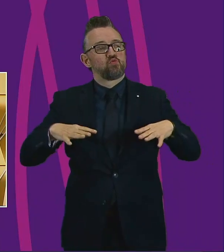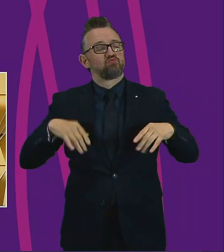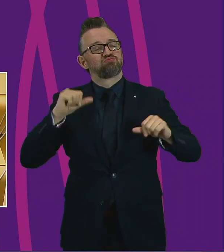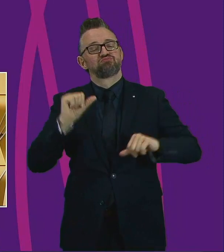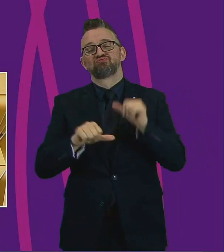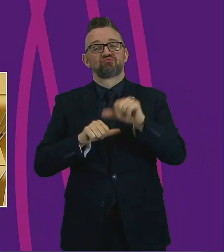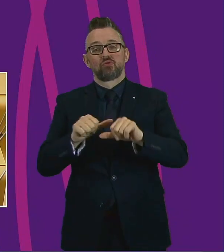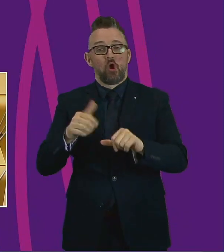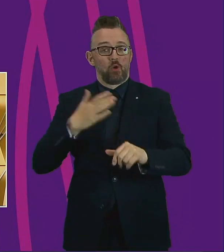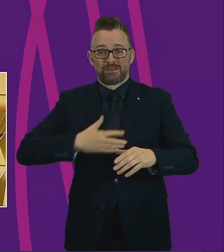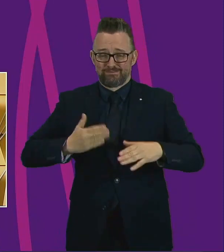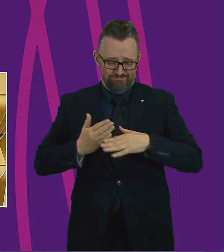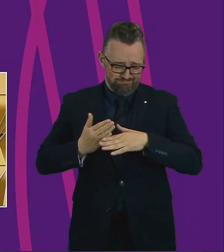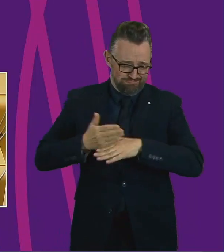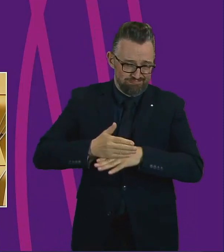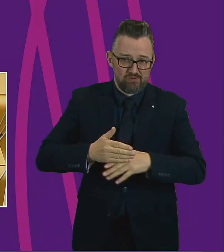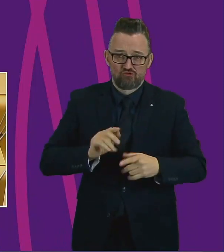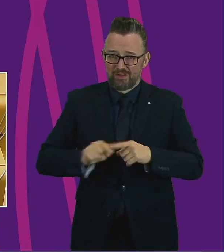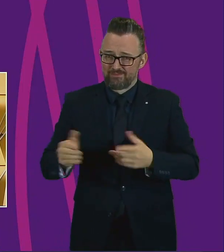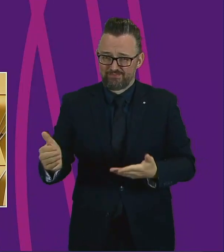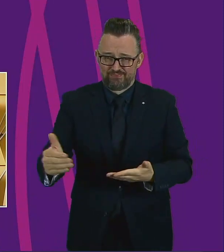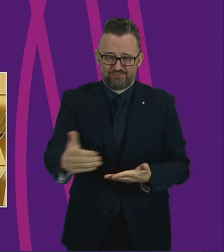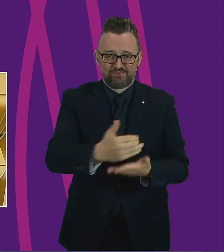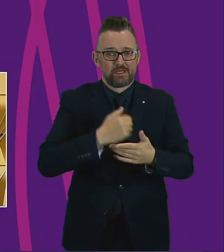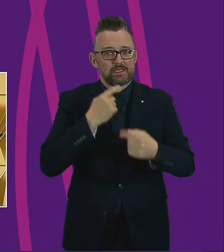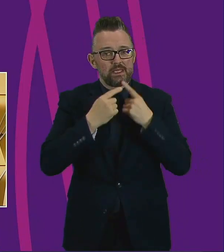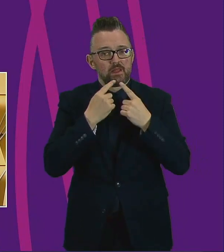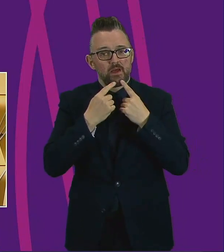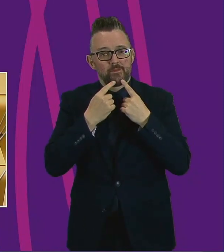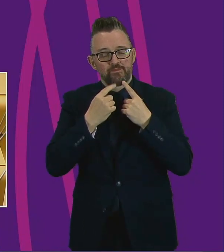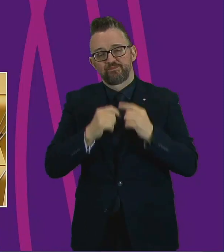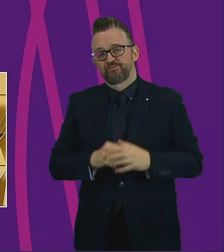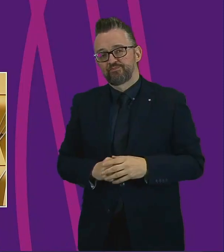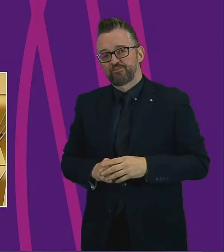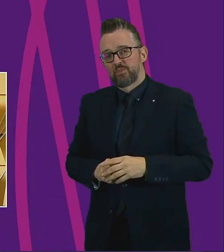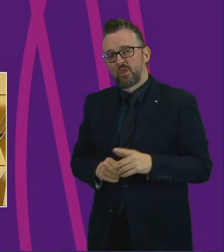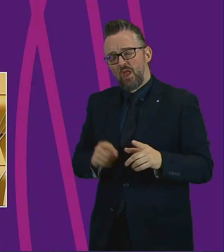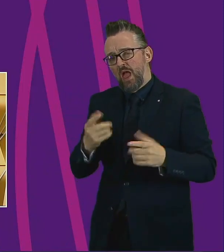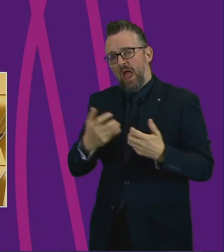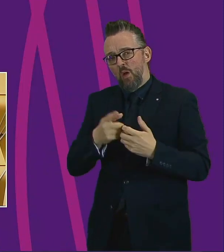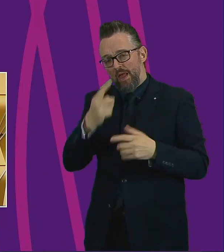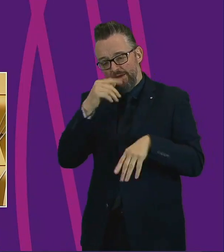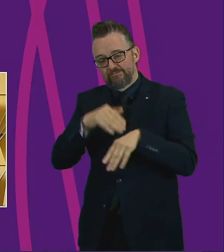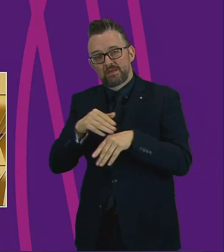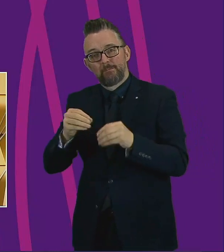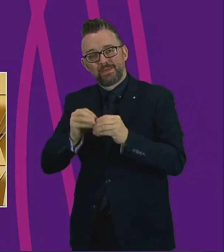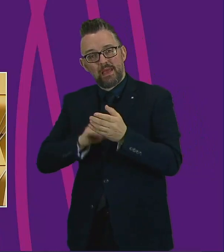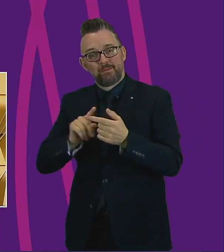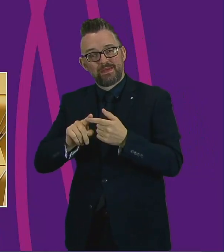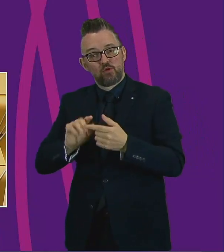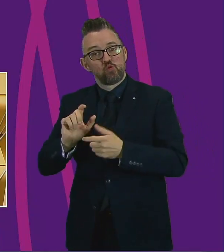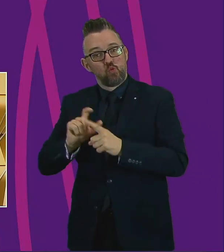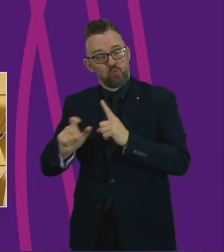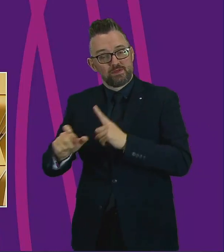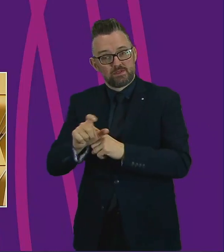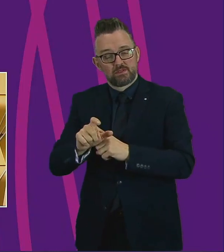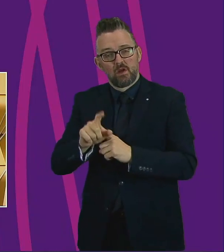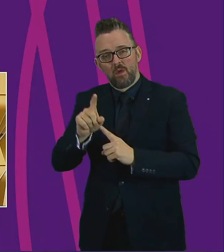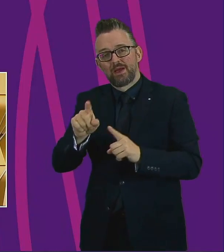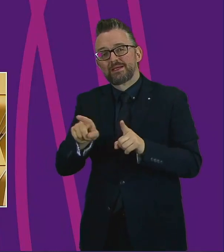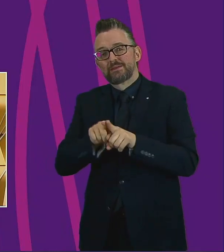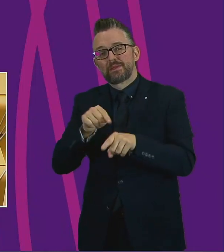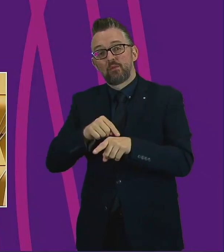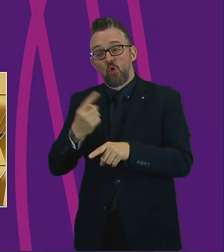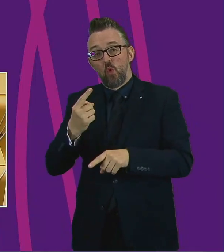what that working group is going to do and the impact on BME communities and what that means in terms of service delivery, but also what it means for